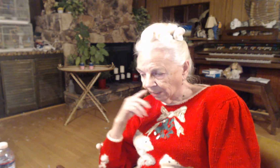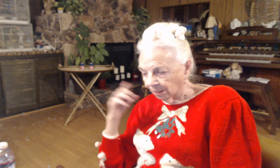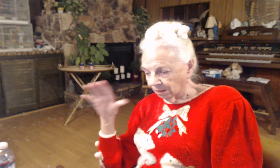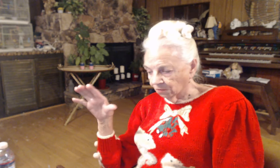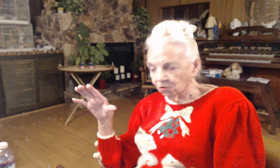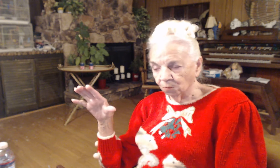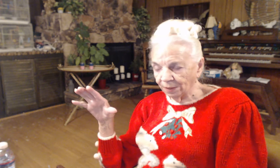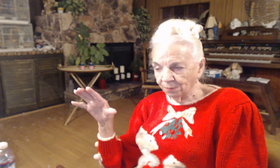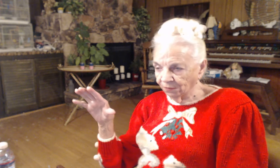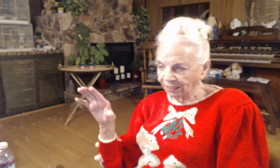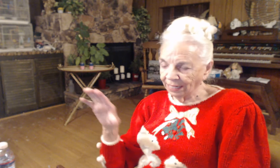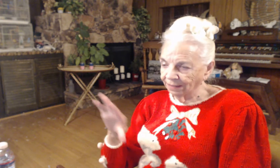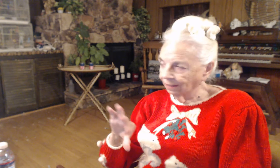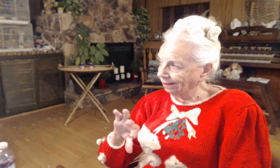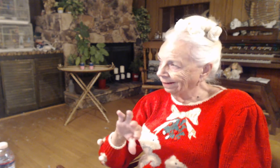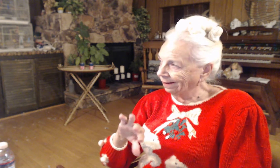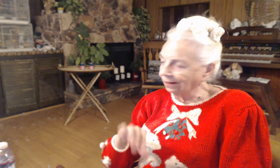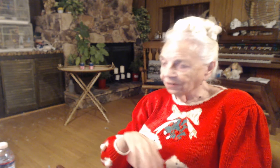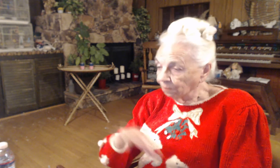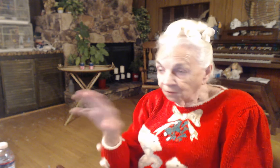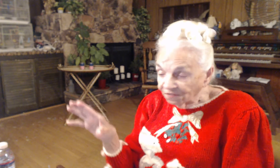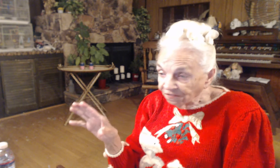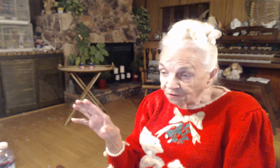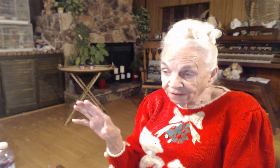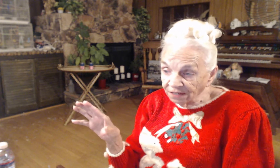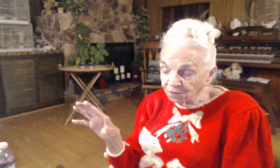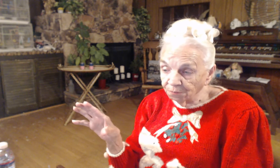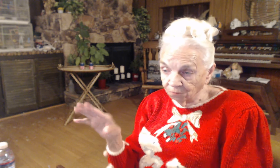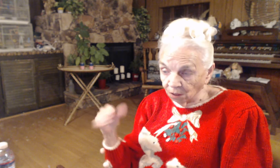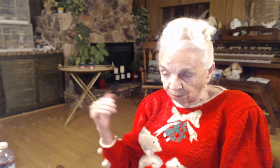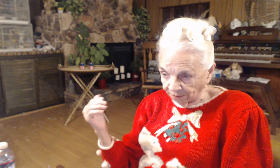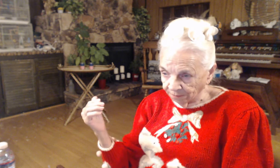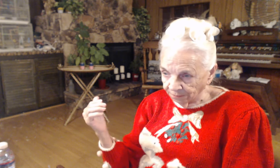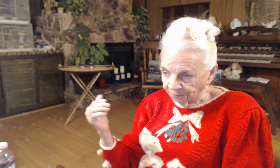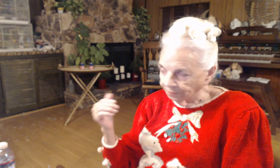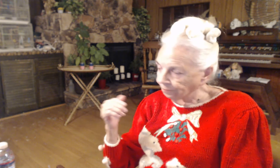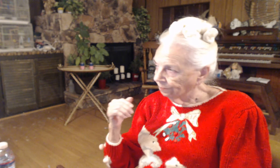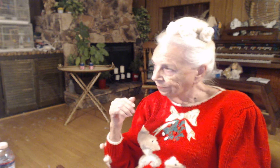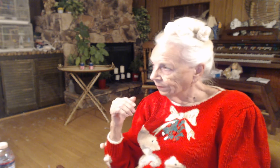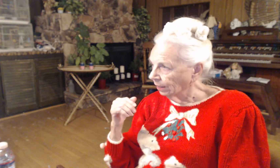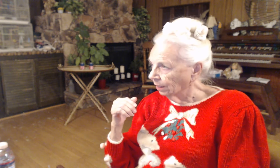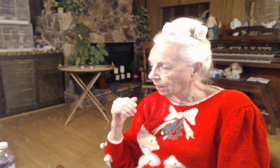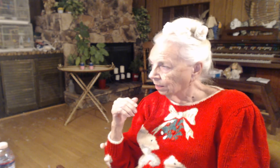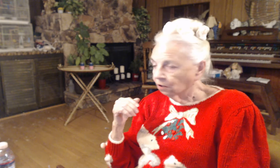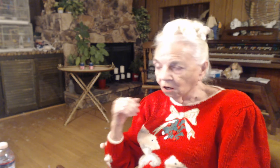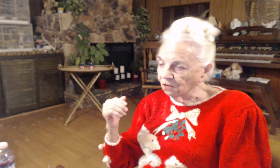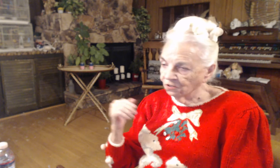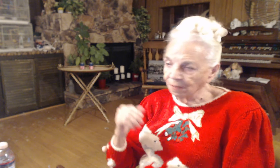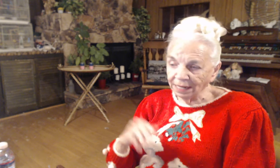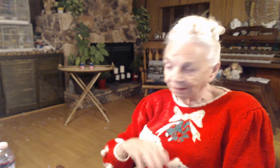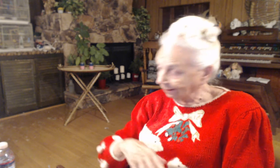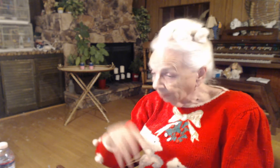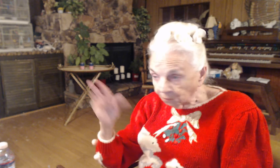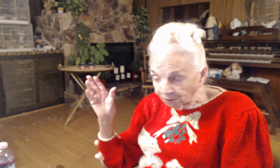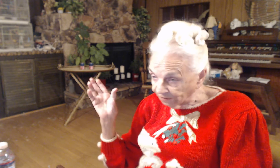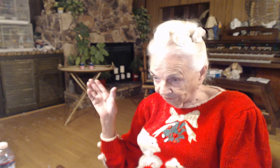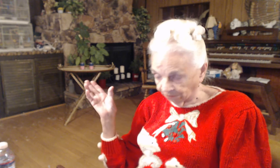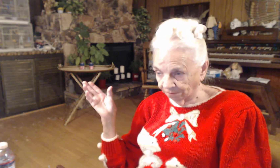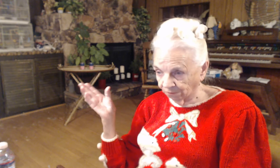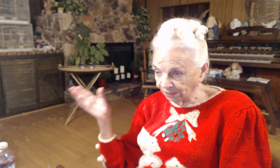So people that had a number of different things wrong with them, caused by a number of different reasons,